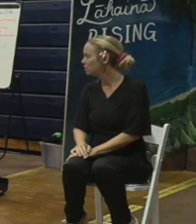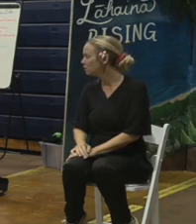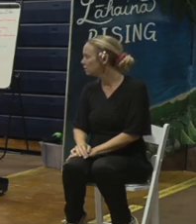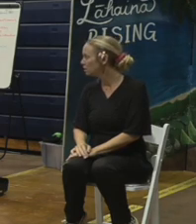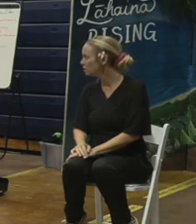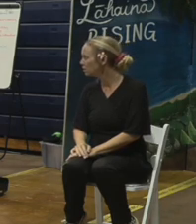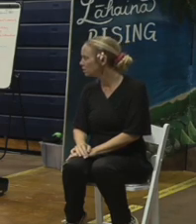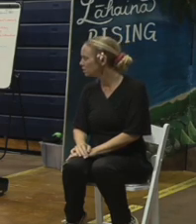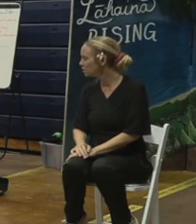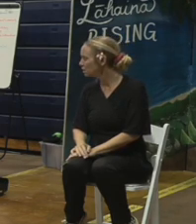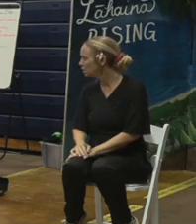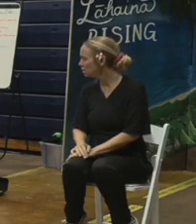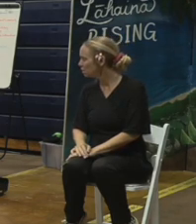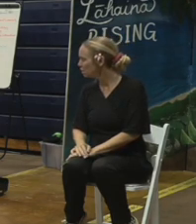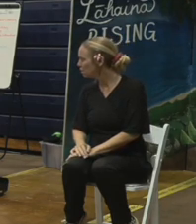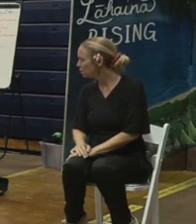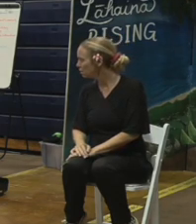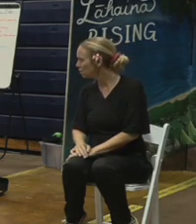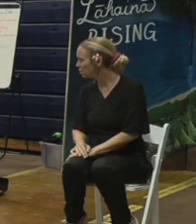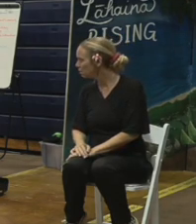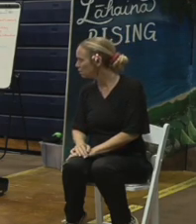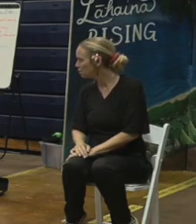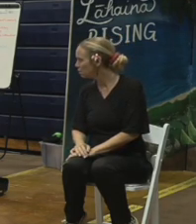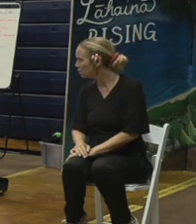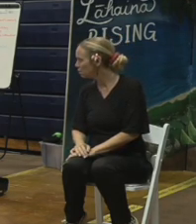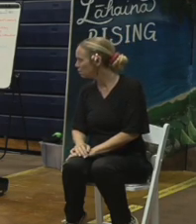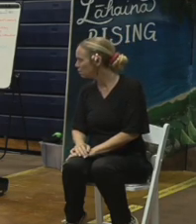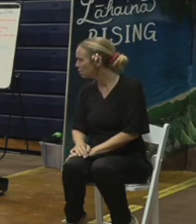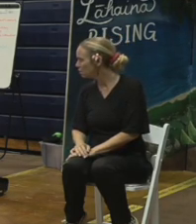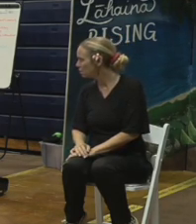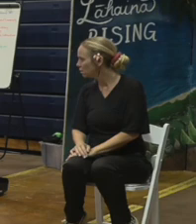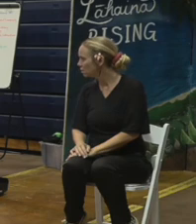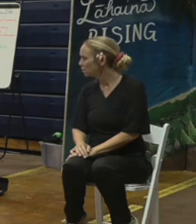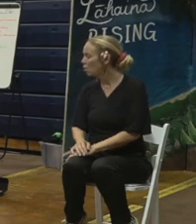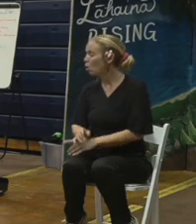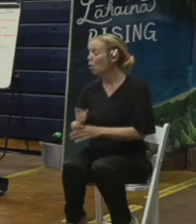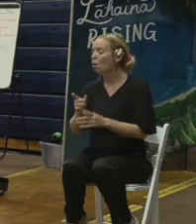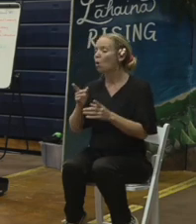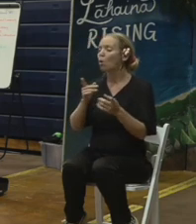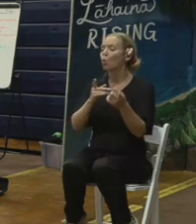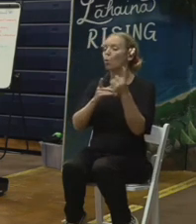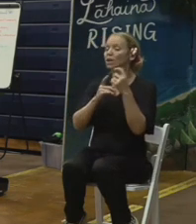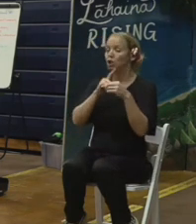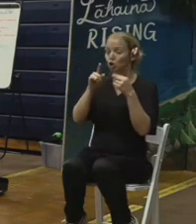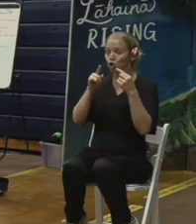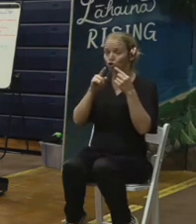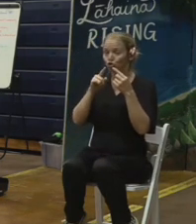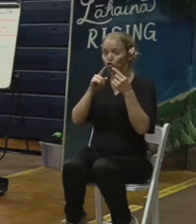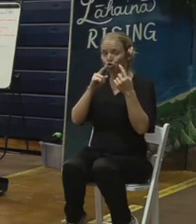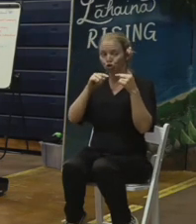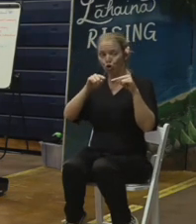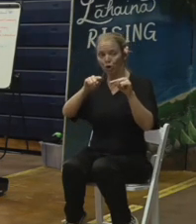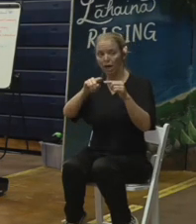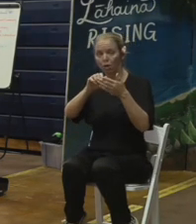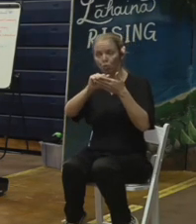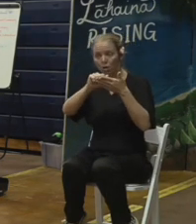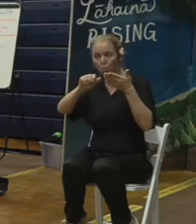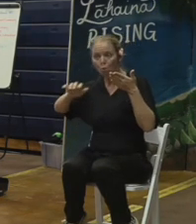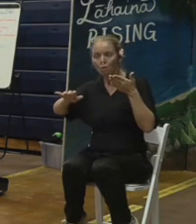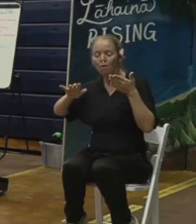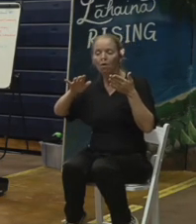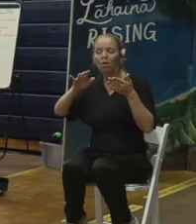During debris removal, will the owners be allowed to sift through the remaining ash for valuables while your operations are going on?